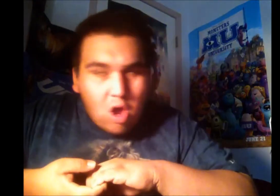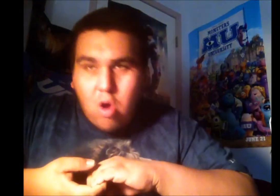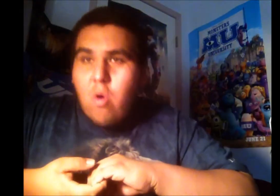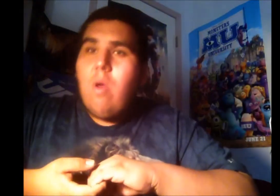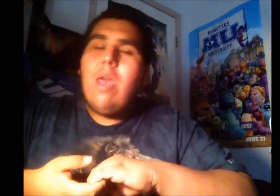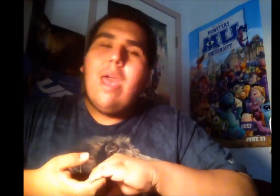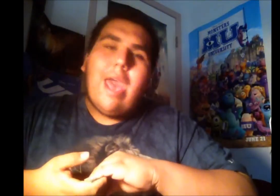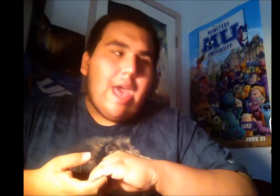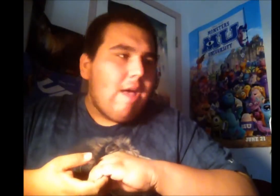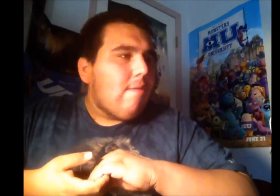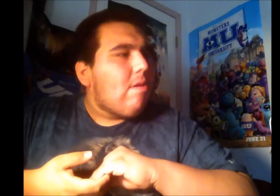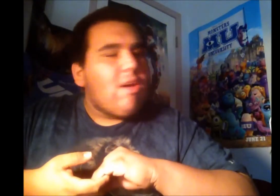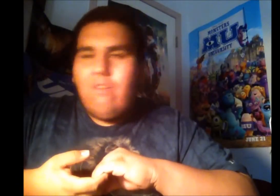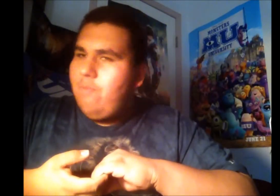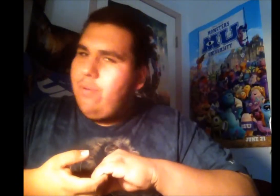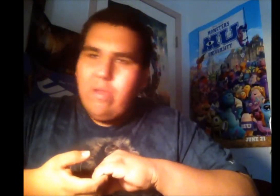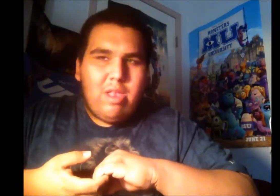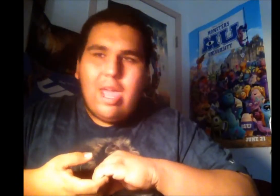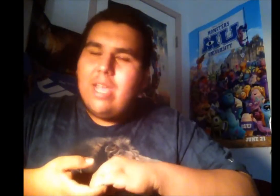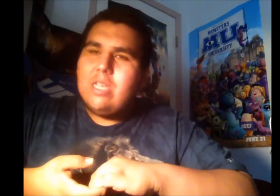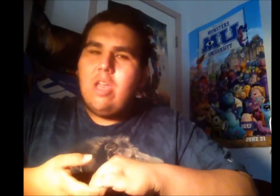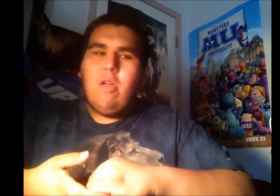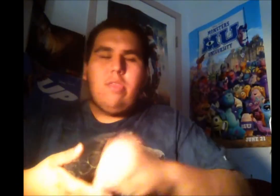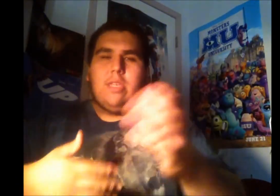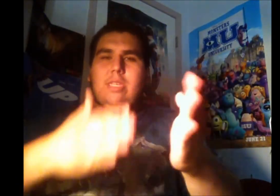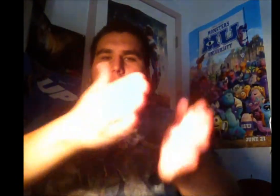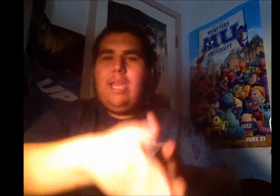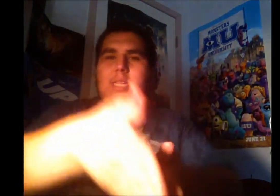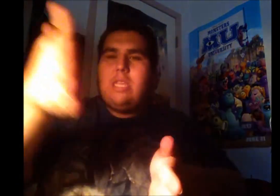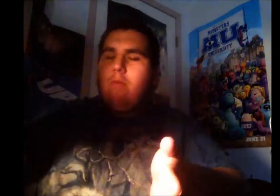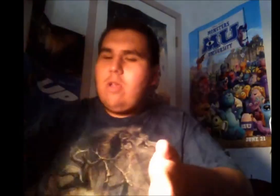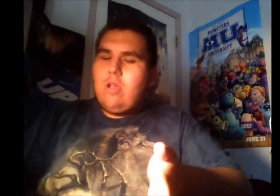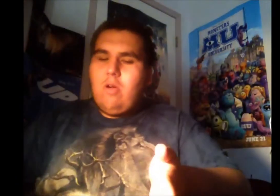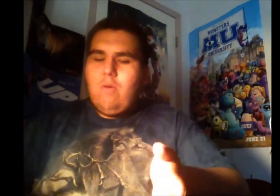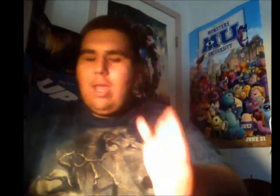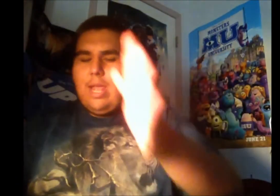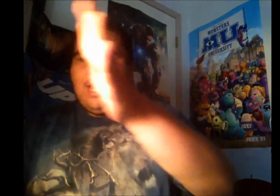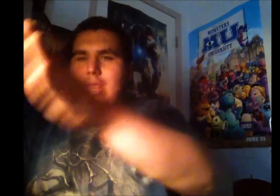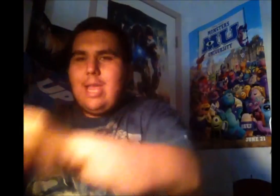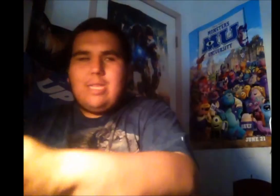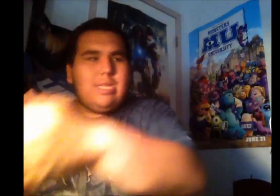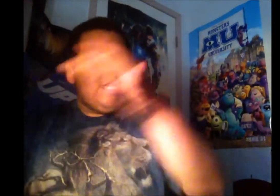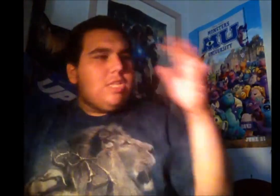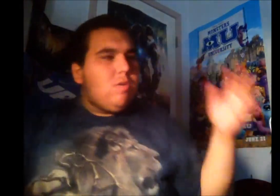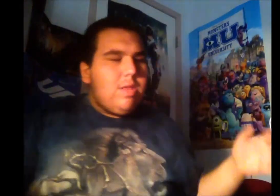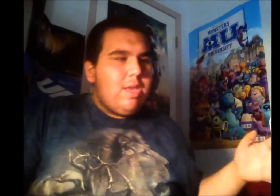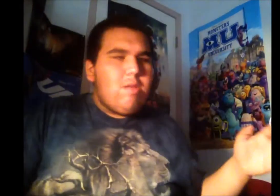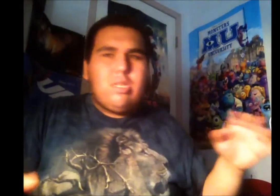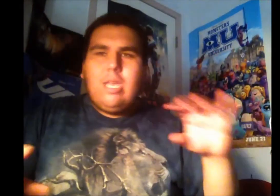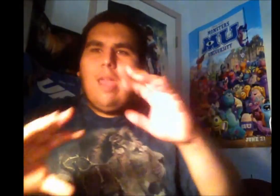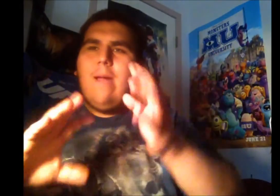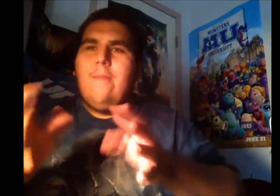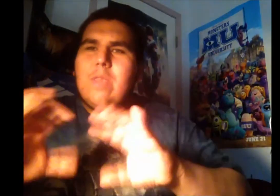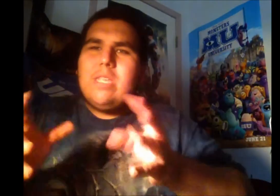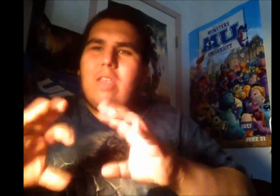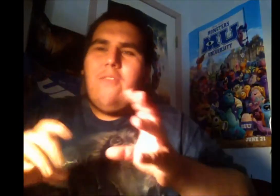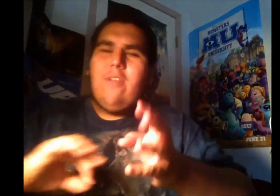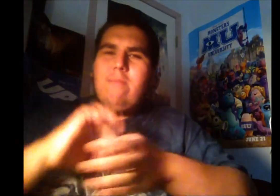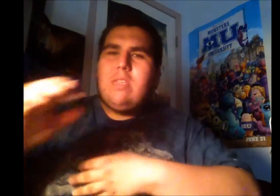out of place. The scenes they were going, and then that scene to another scene. Just how the film was